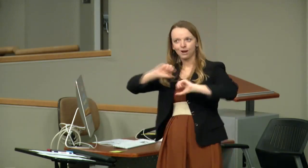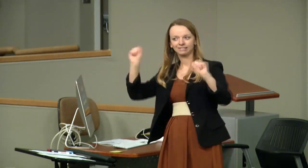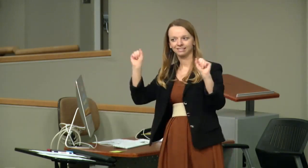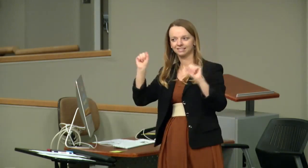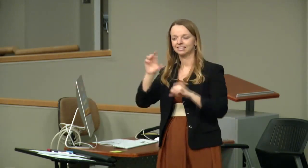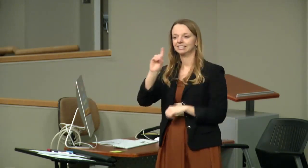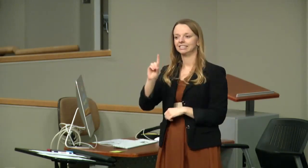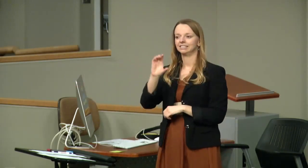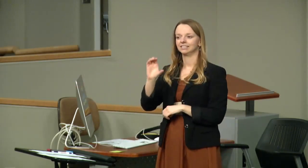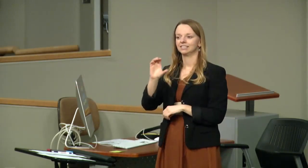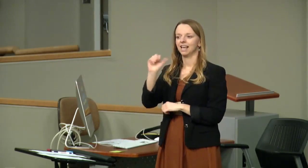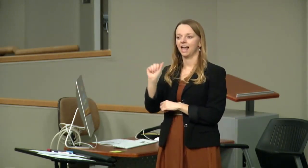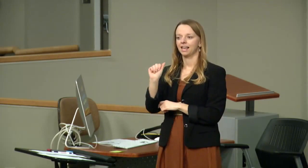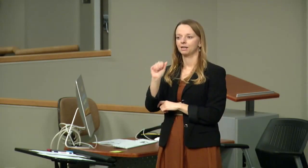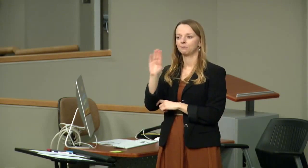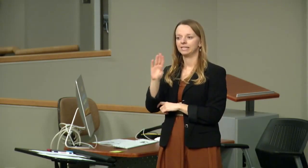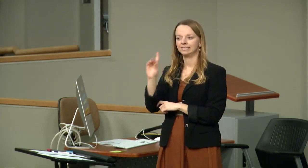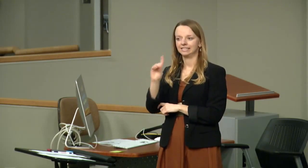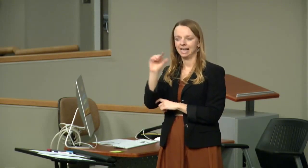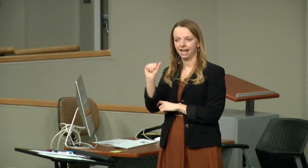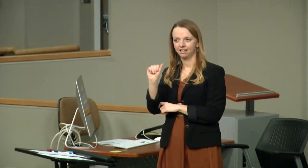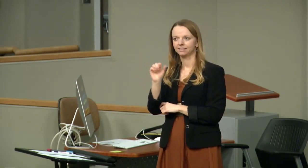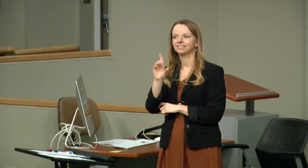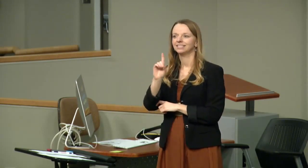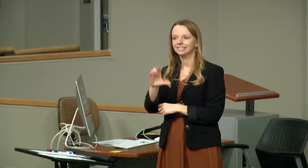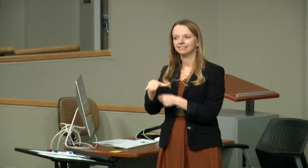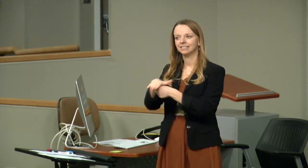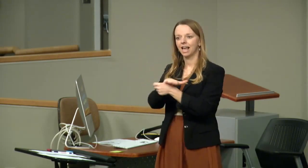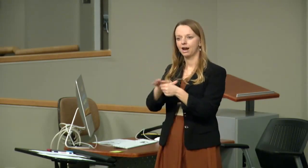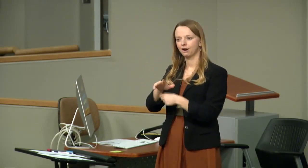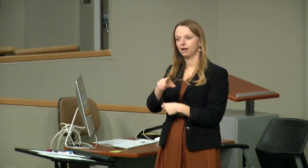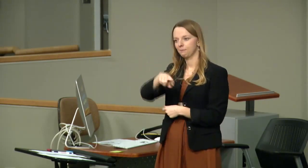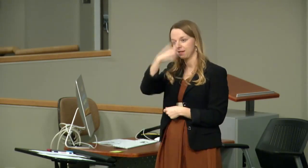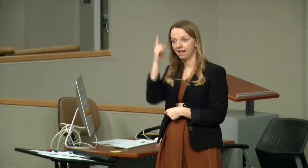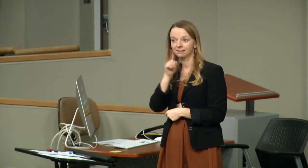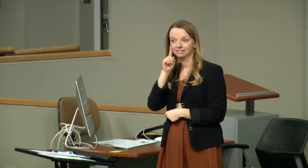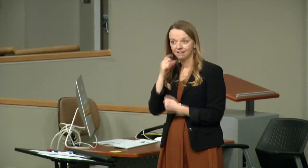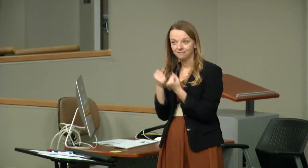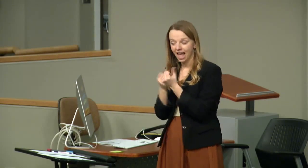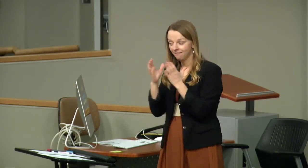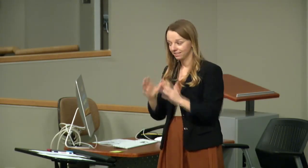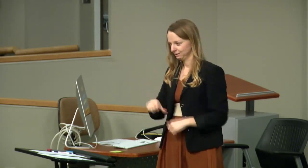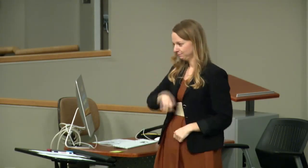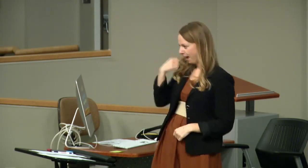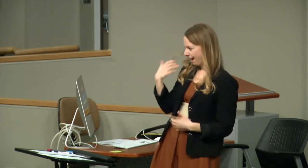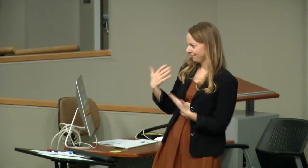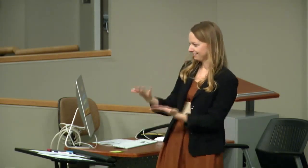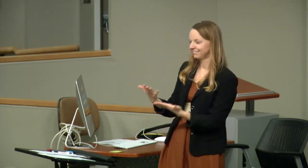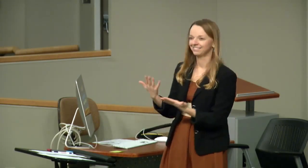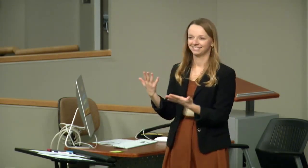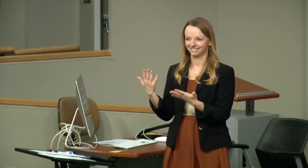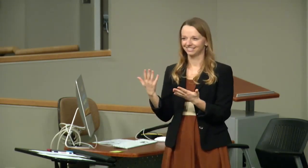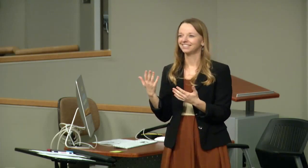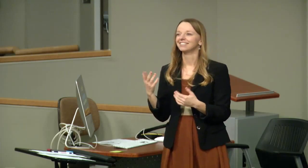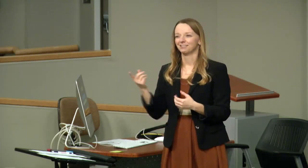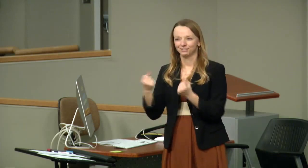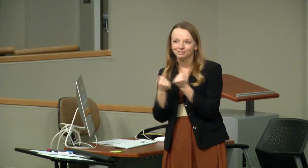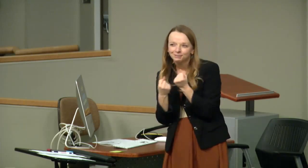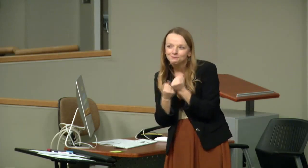well. She's a recent president of DCADBC here in the local area, the Black Deaf Advocates Association. We're really